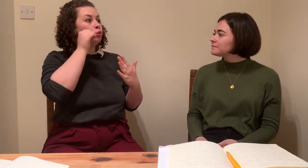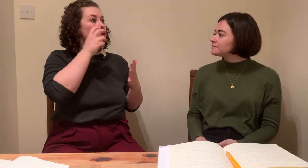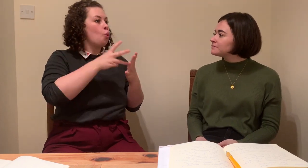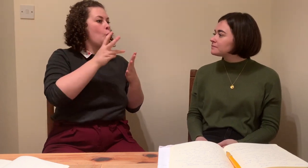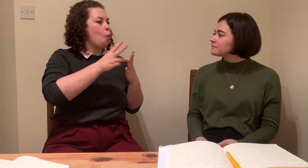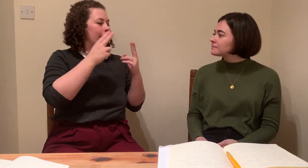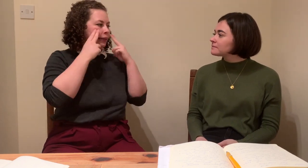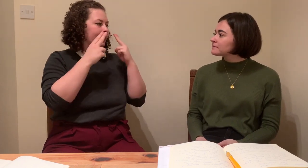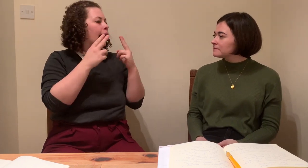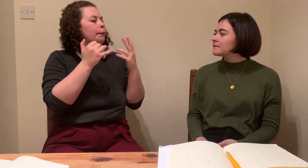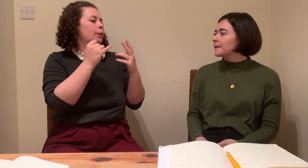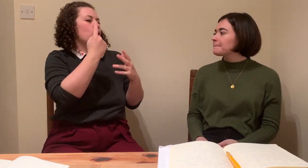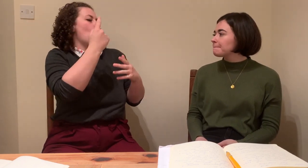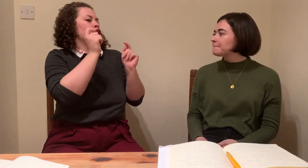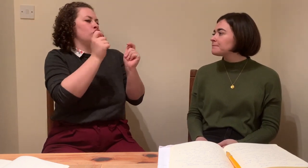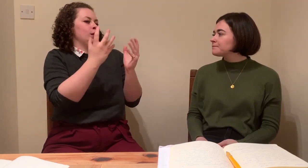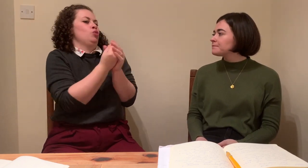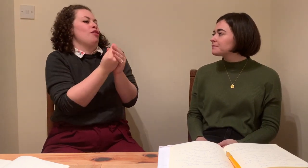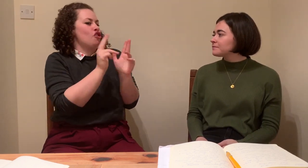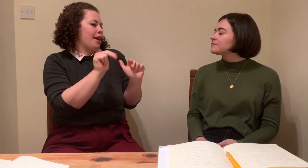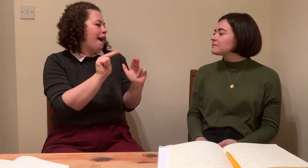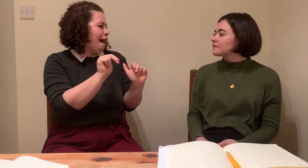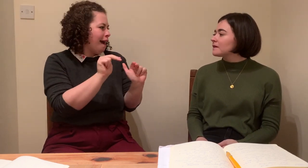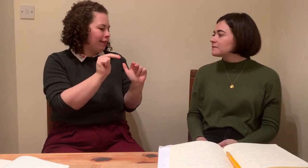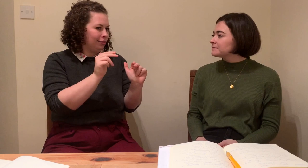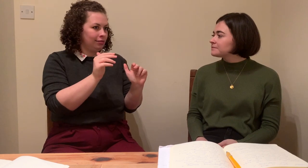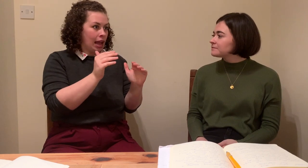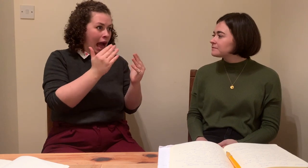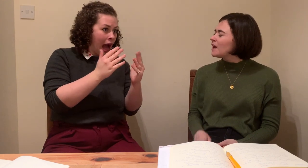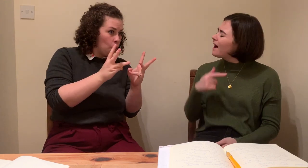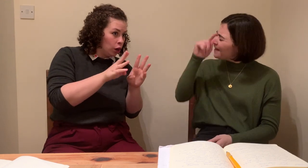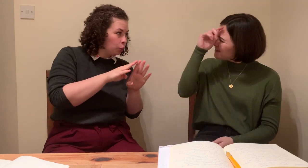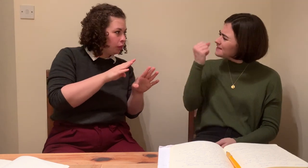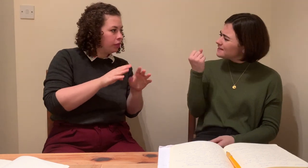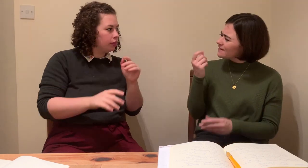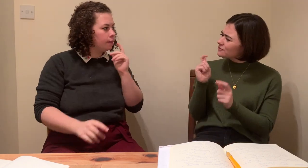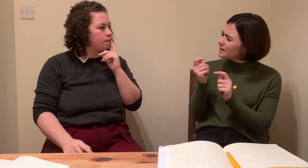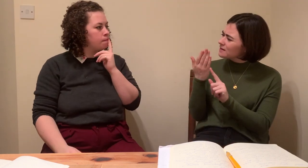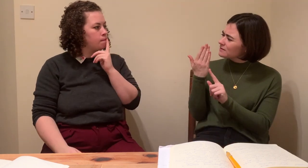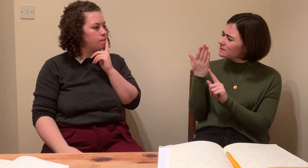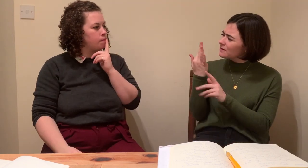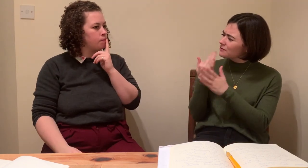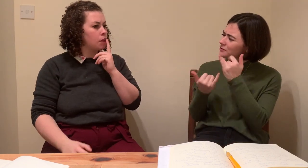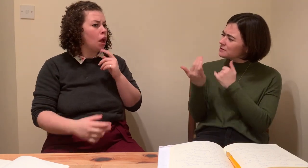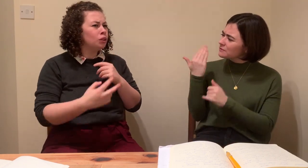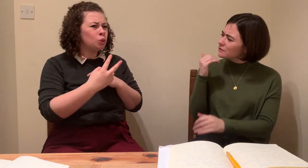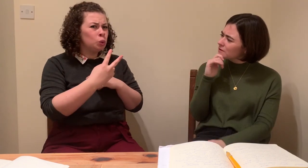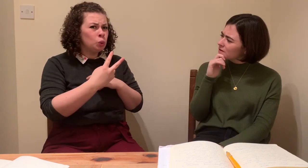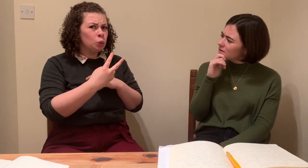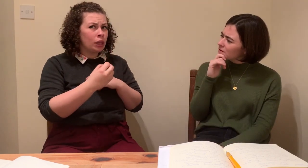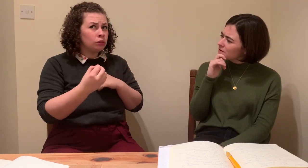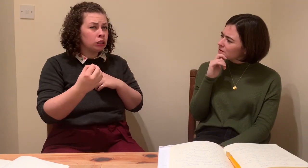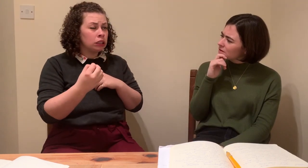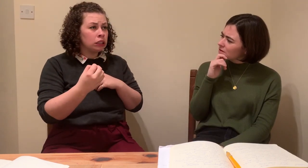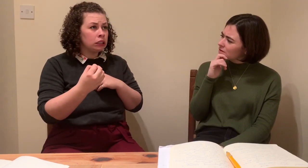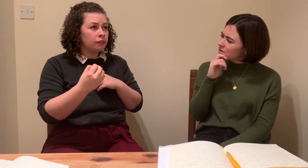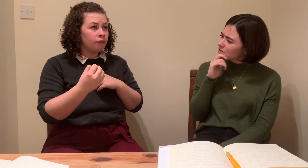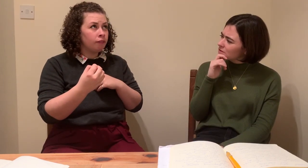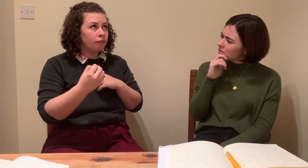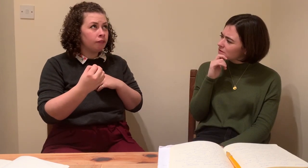do that. how you're going to work together going forward, you know? there needs to be that kind of professional relationship there and working together. Between the both